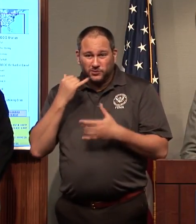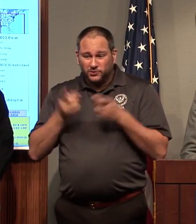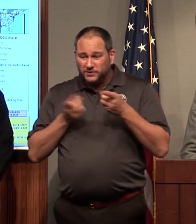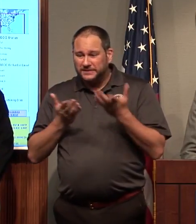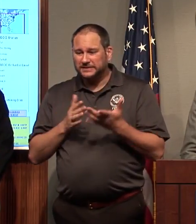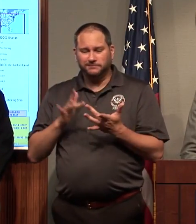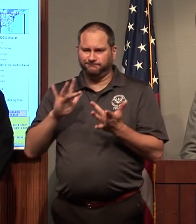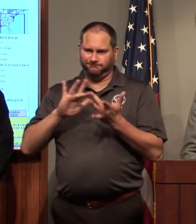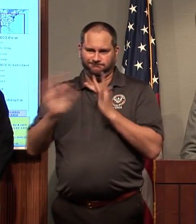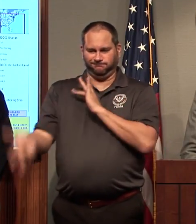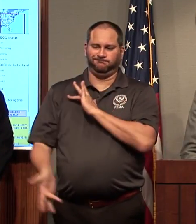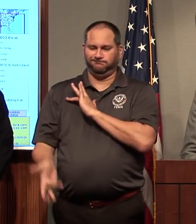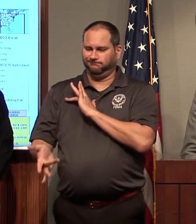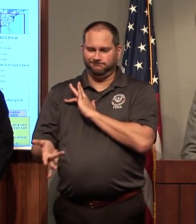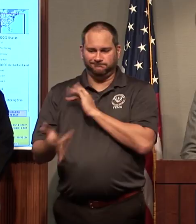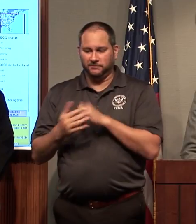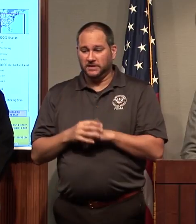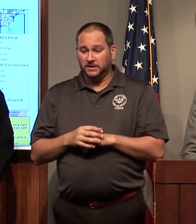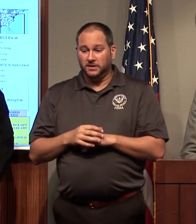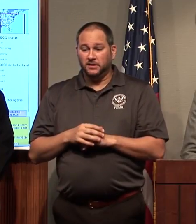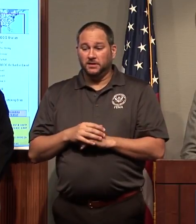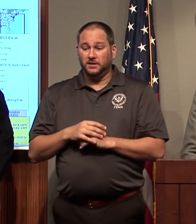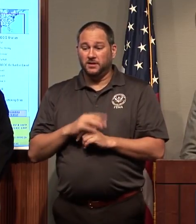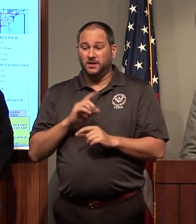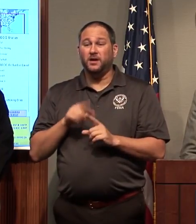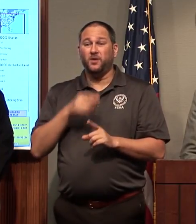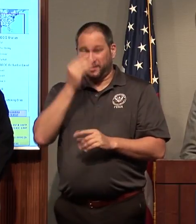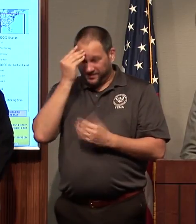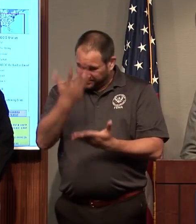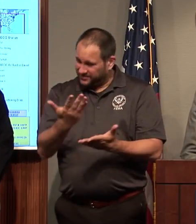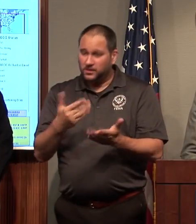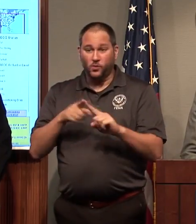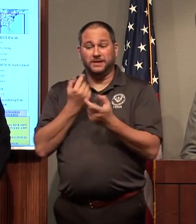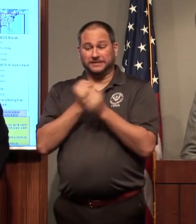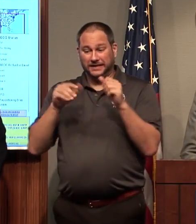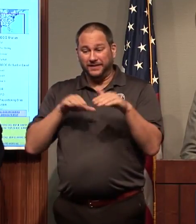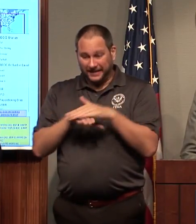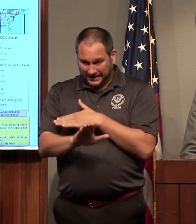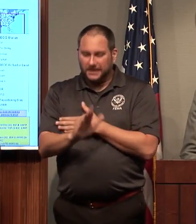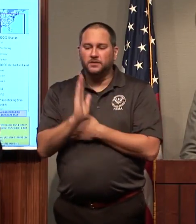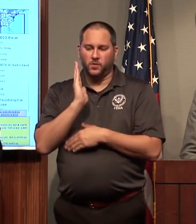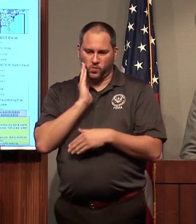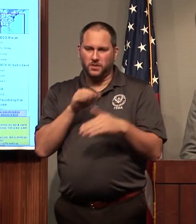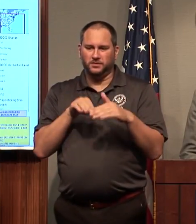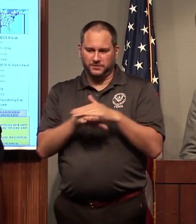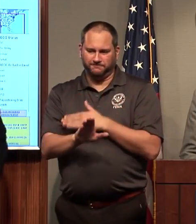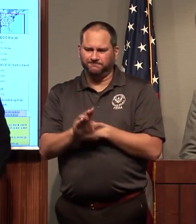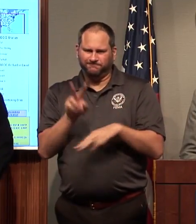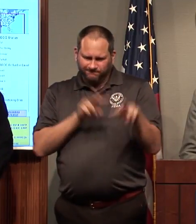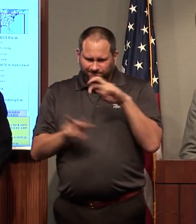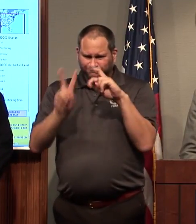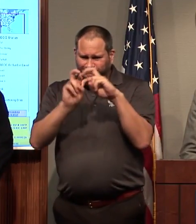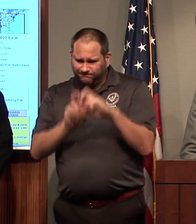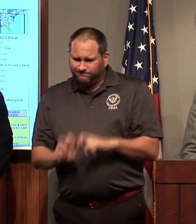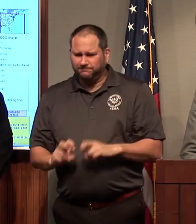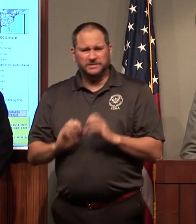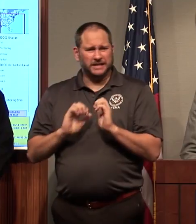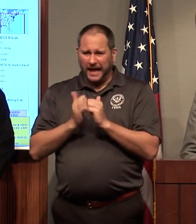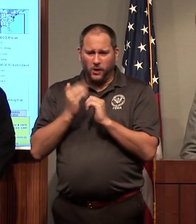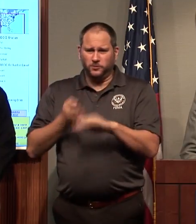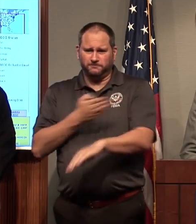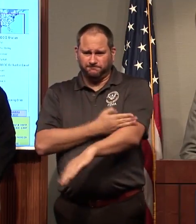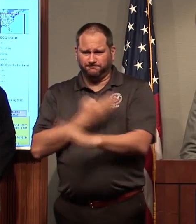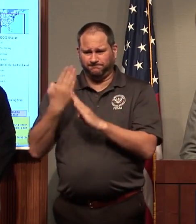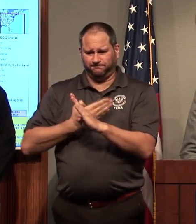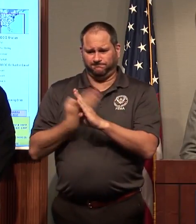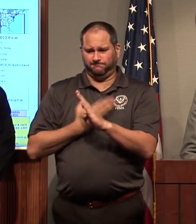Again, same thing applies. As soon as it's safe to reenter, those crews are going to be back in there. They should be doing damage assessments late yesterday and into today. Last thing I would